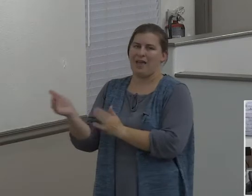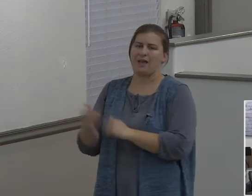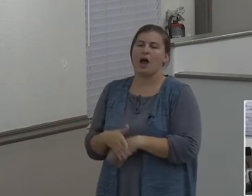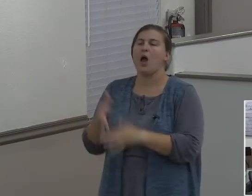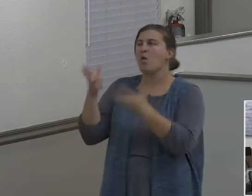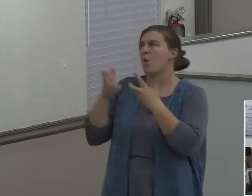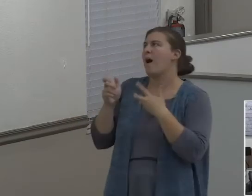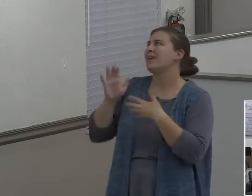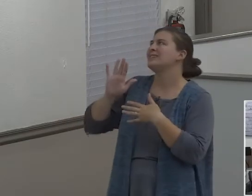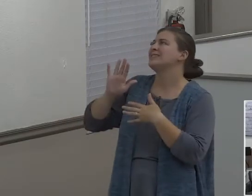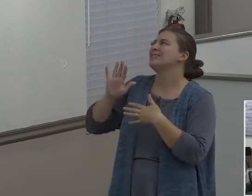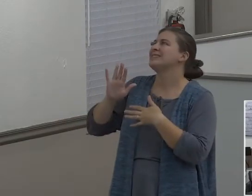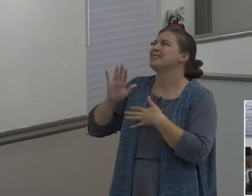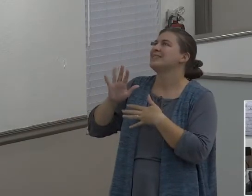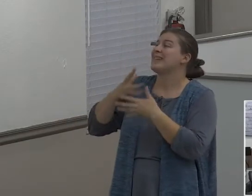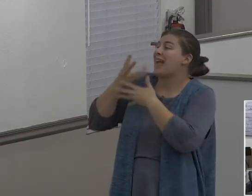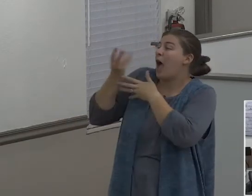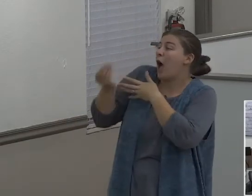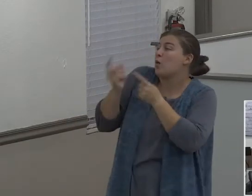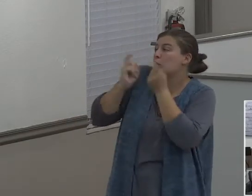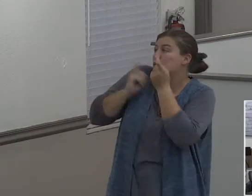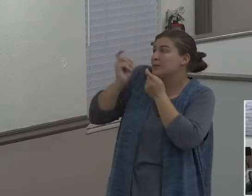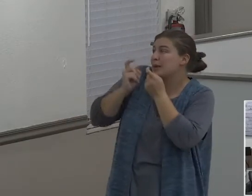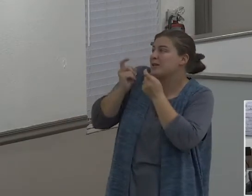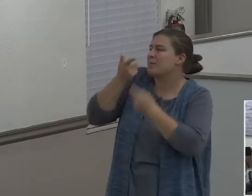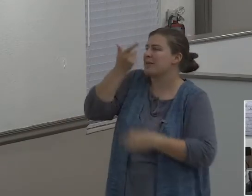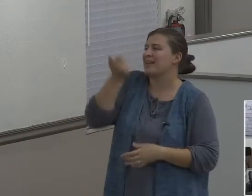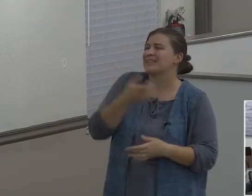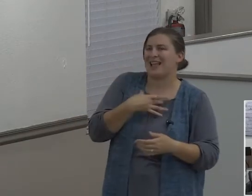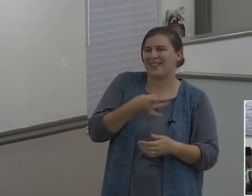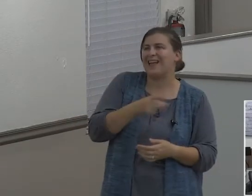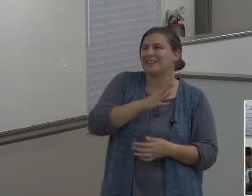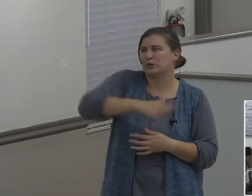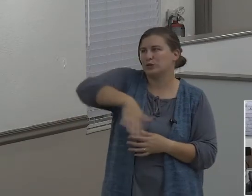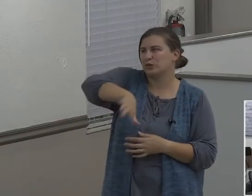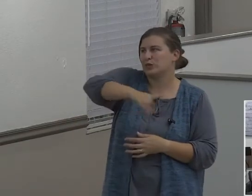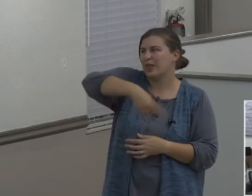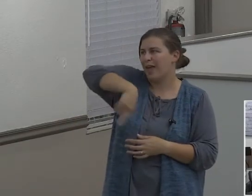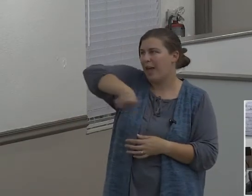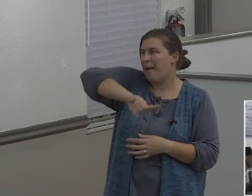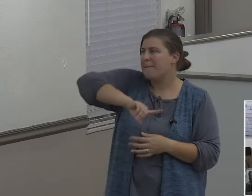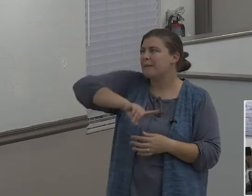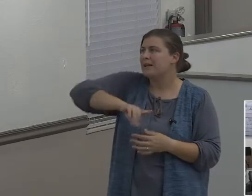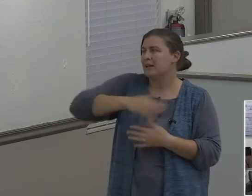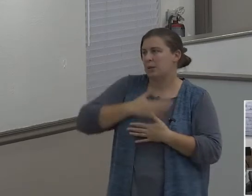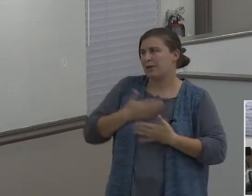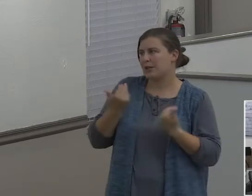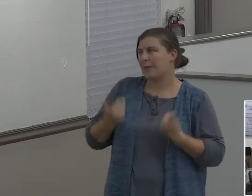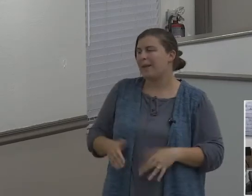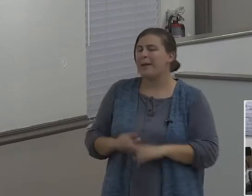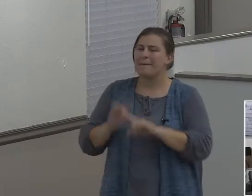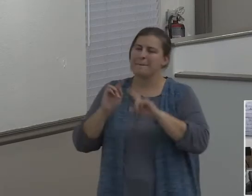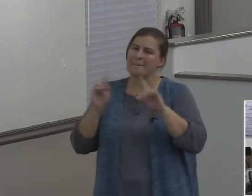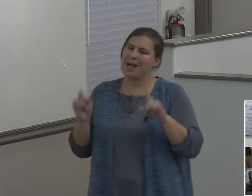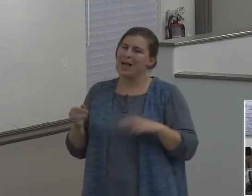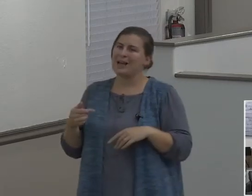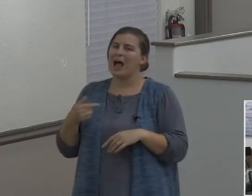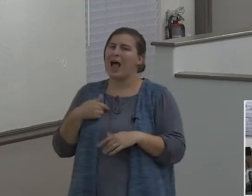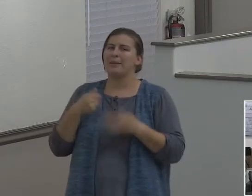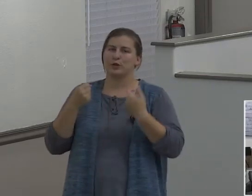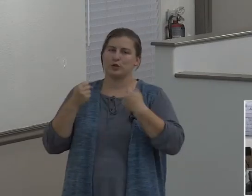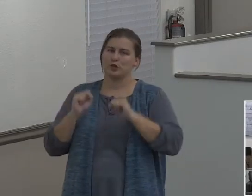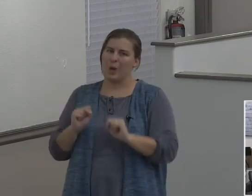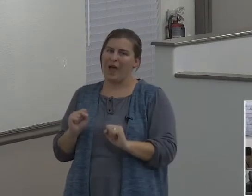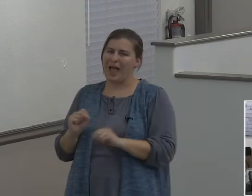because I want a certain group of people to, you know, like me and appreciate me and stuff like that, but I'm going to try to game the system and get my fleshly